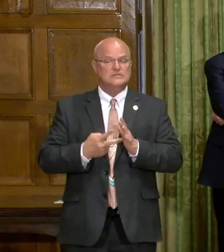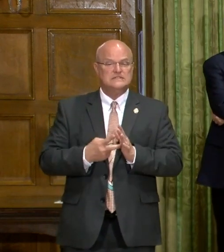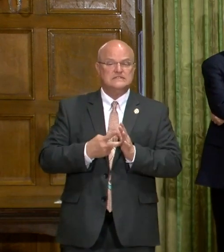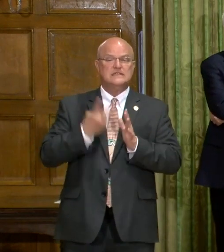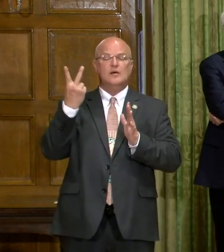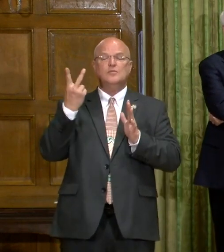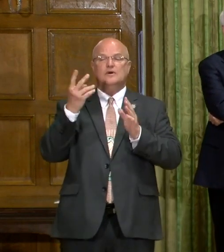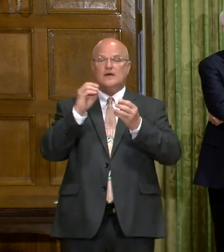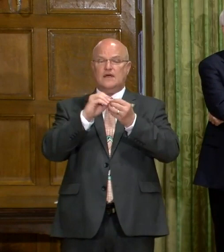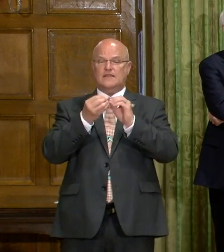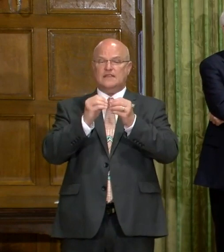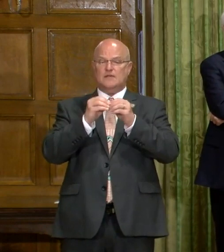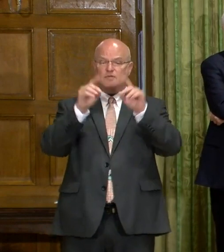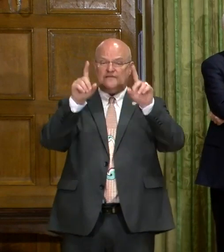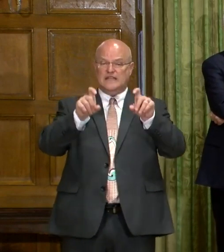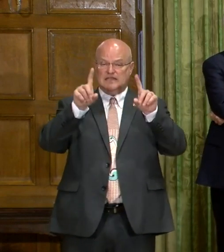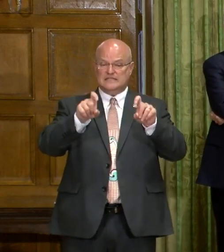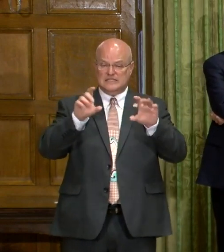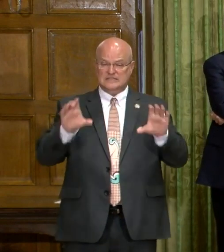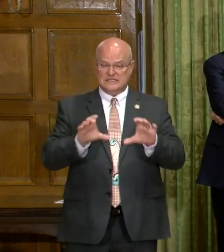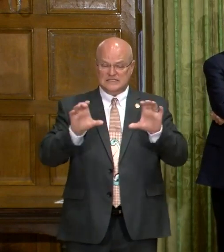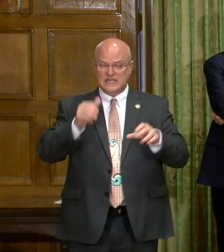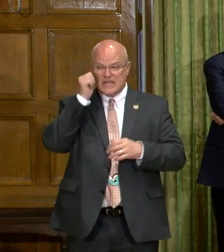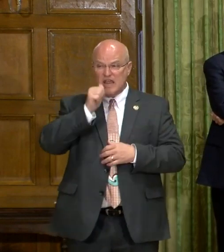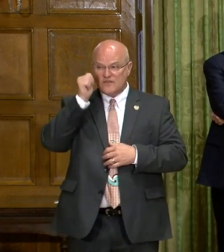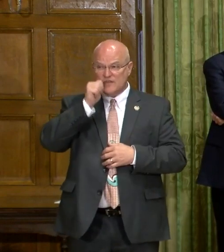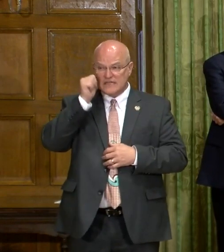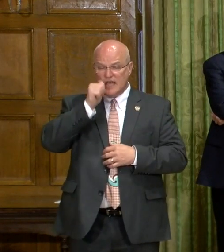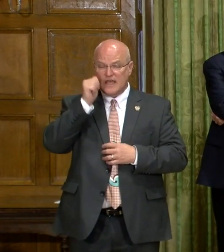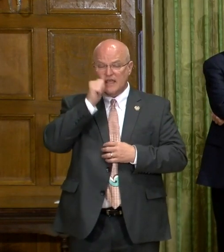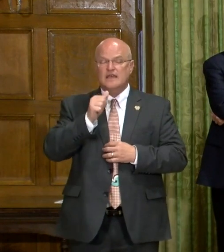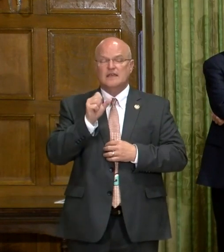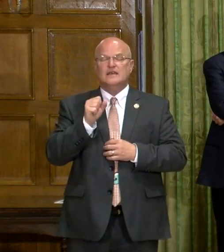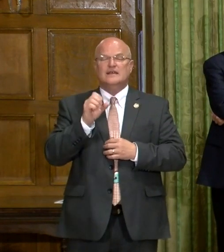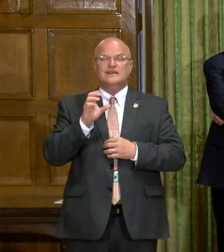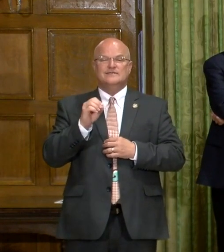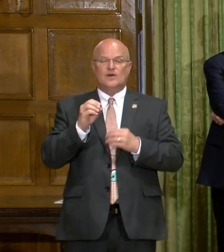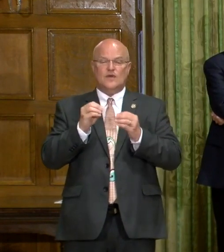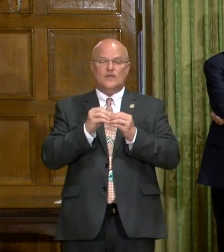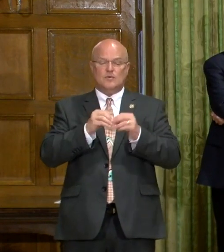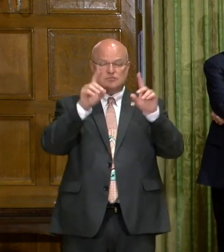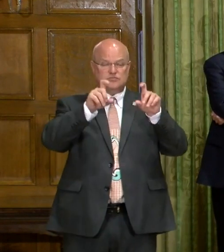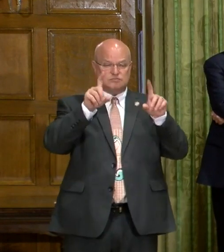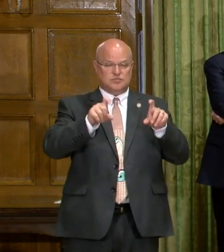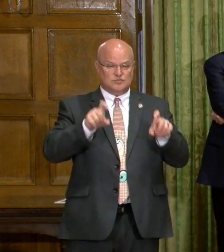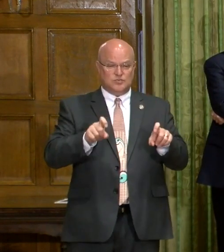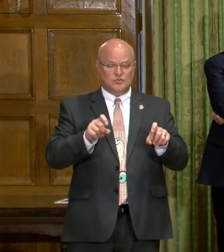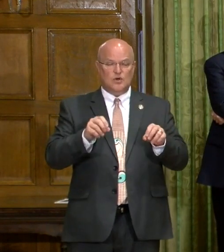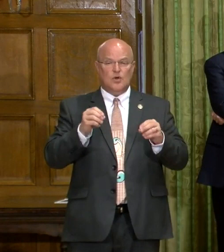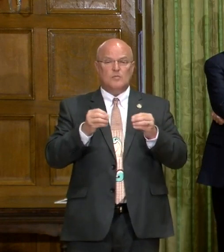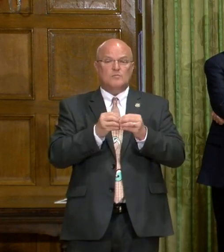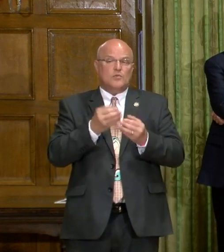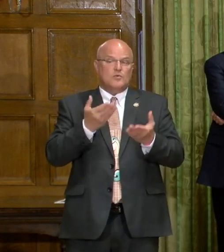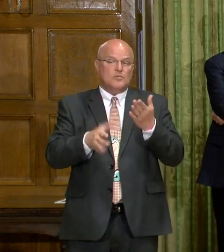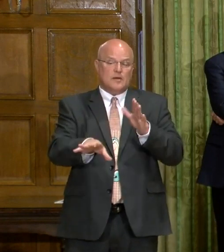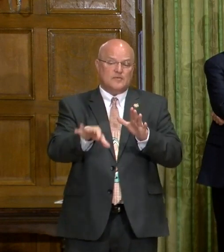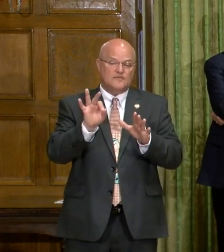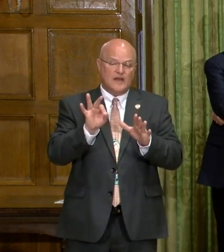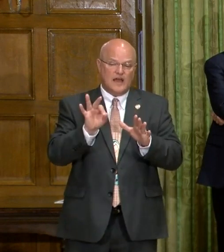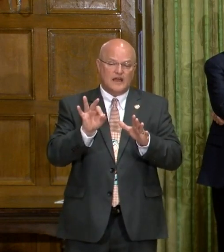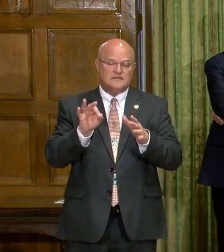doubled the number of tests that are being done each day. So, you know, the more you test, the more you're likely to find.